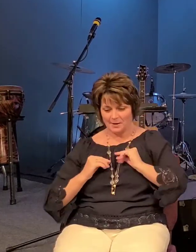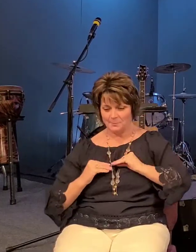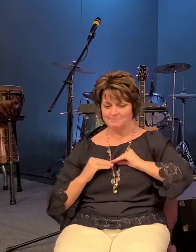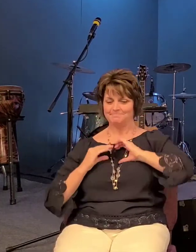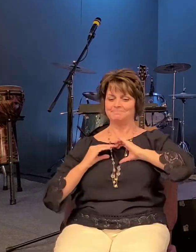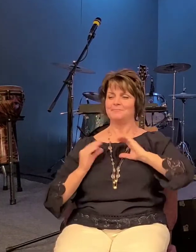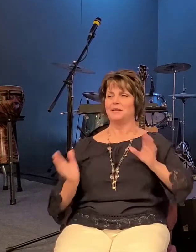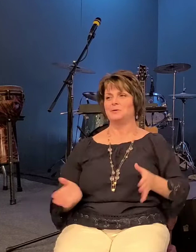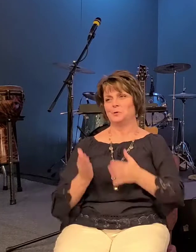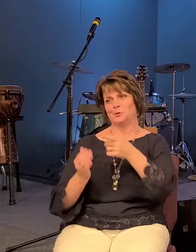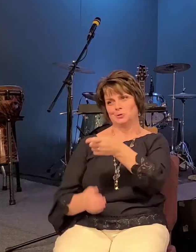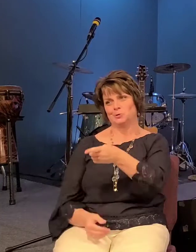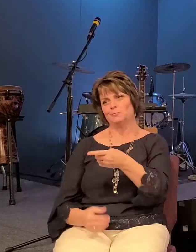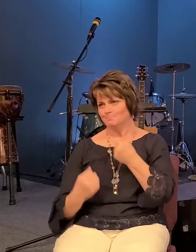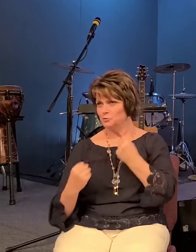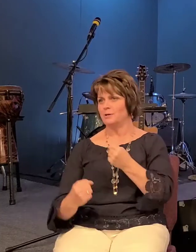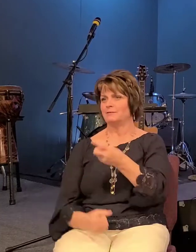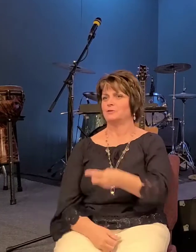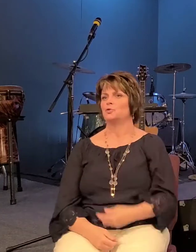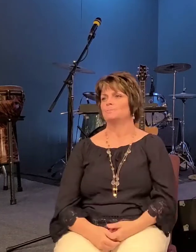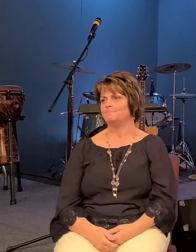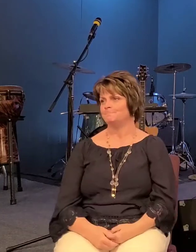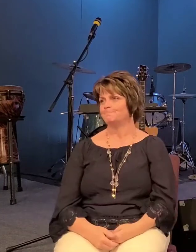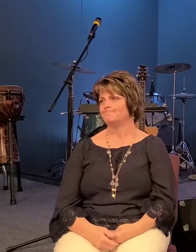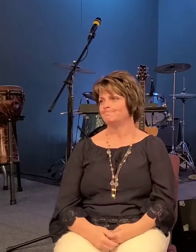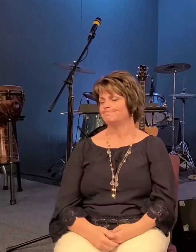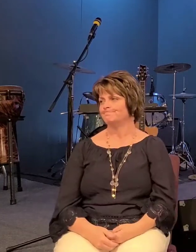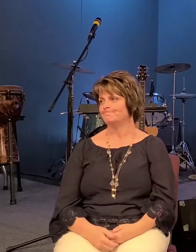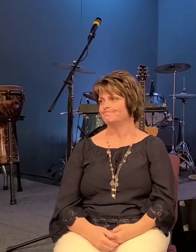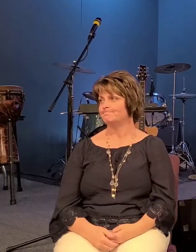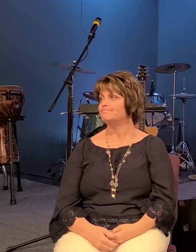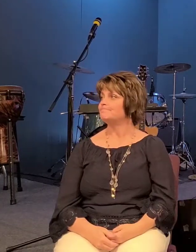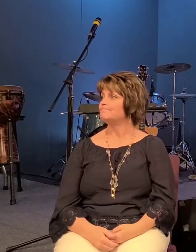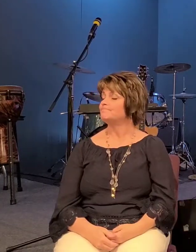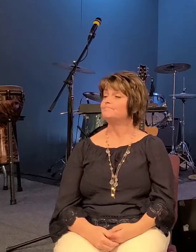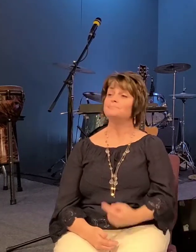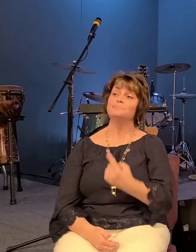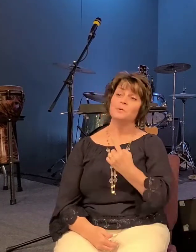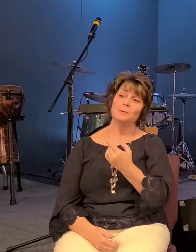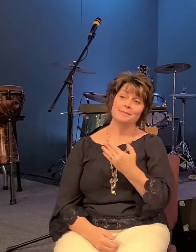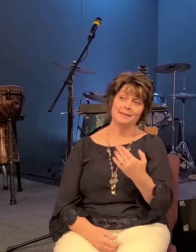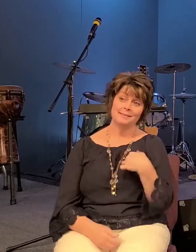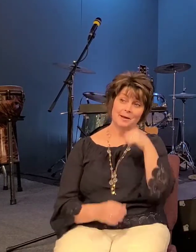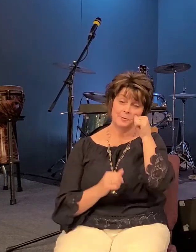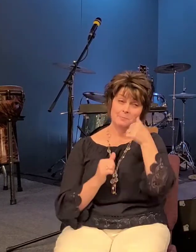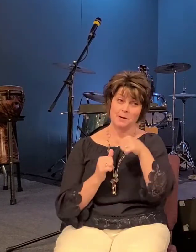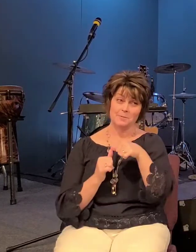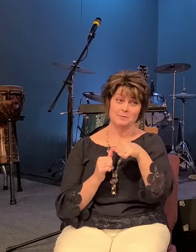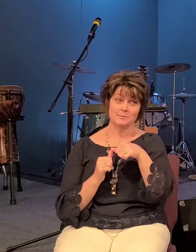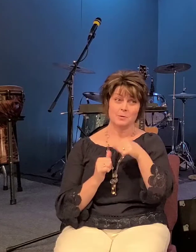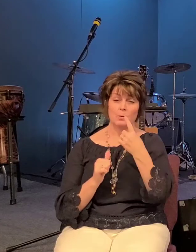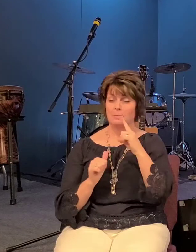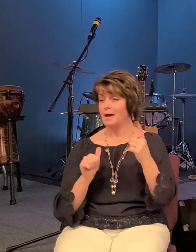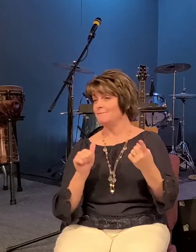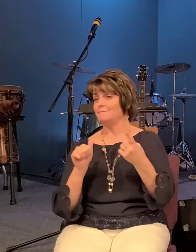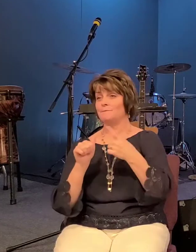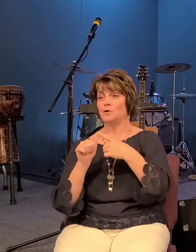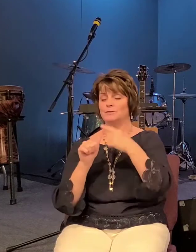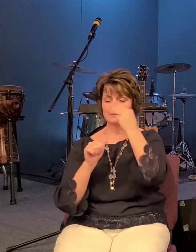strengthen you so now one of the things i remember this is one of my earliest memories